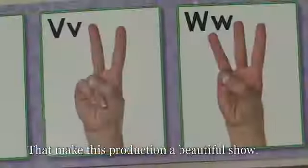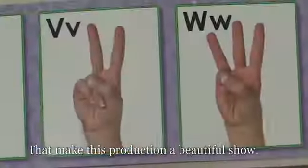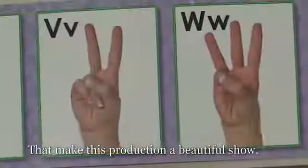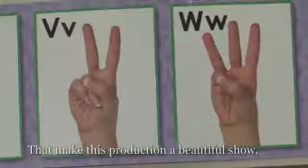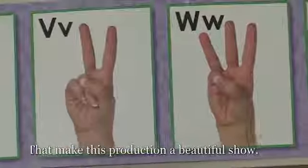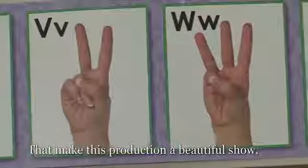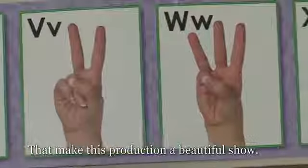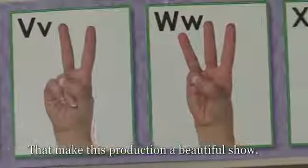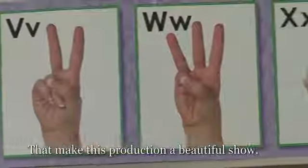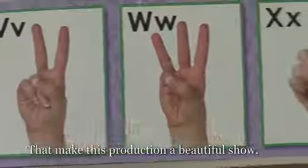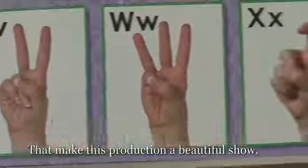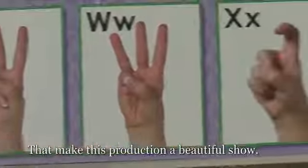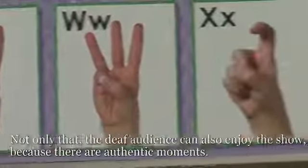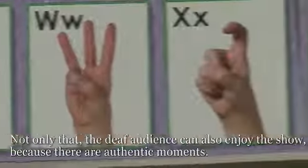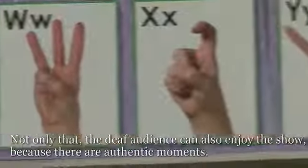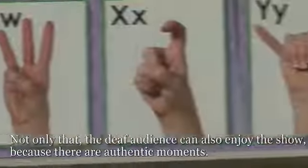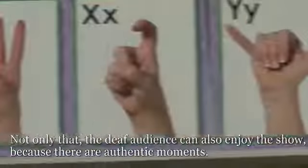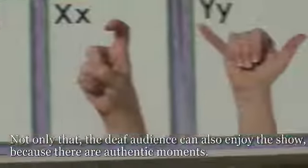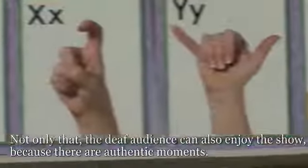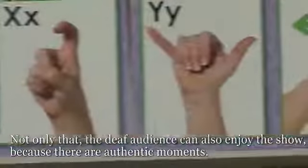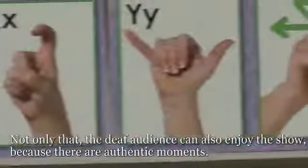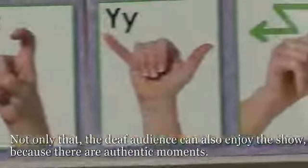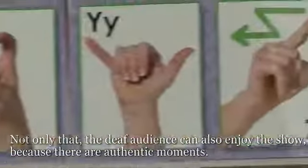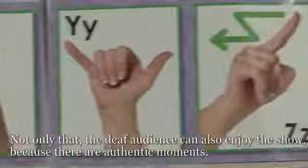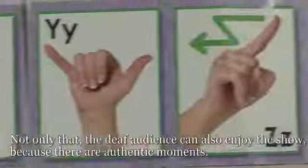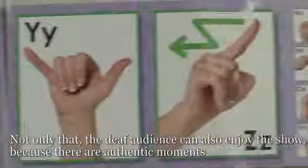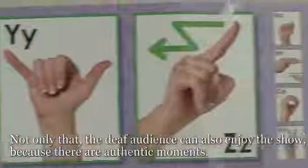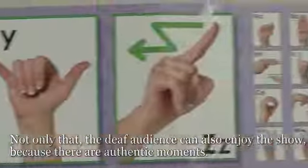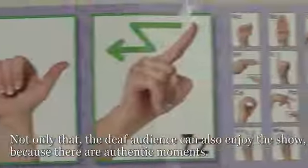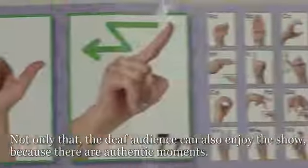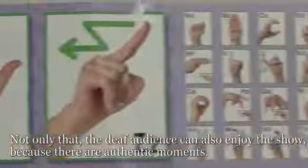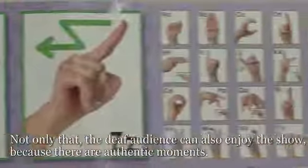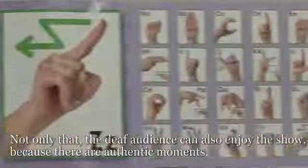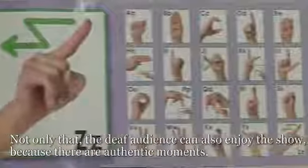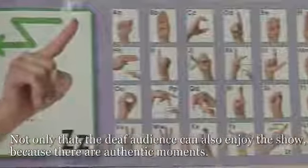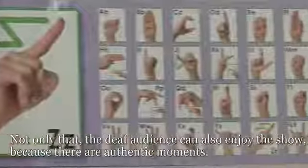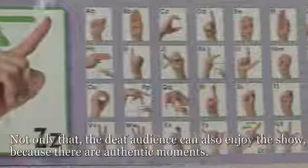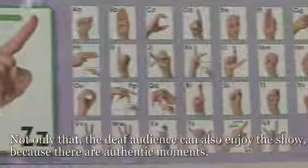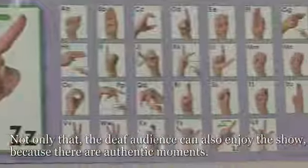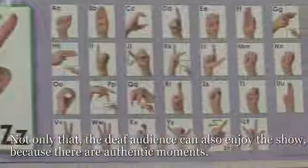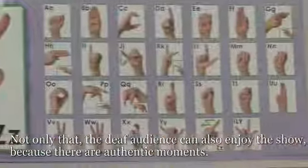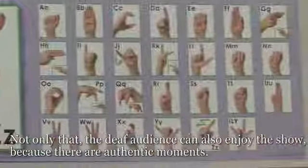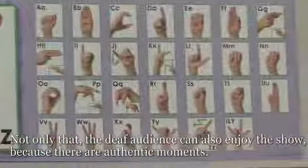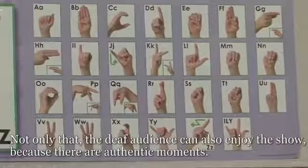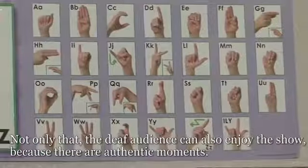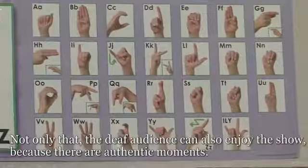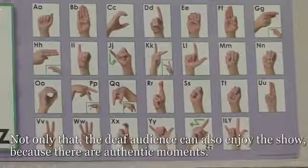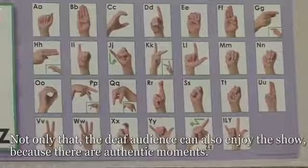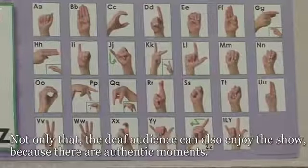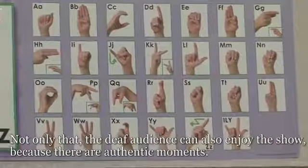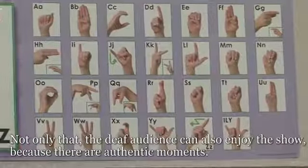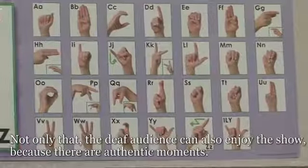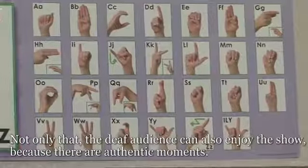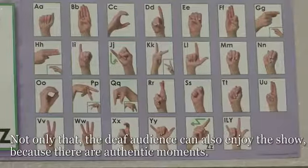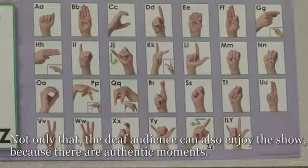production a beautiful show. Not only that, the deaf audience can enjoy the show as well because there are authentic moments.